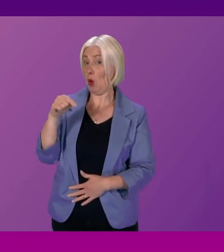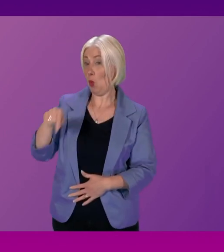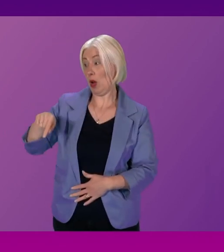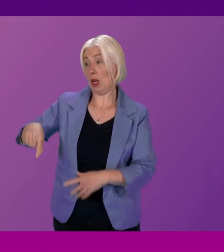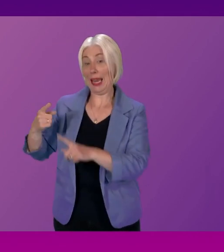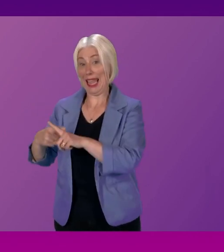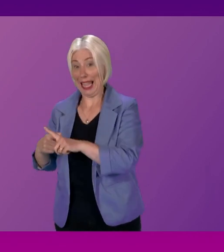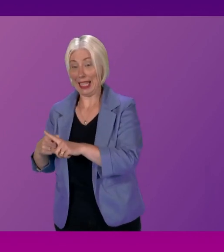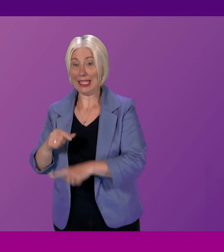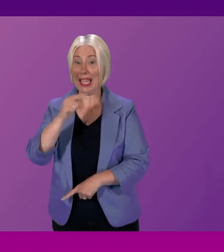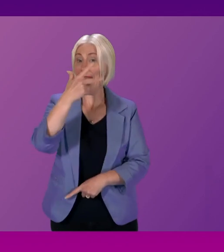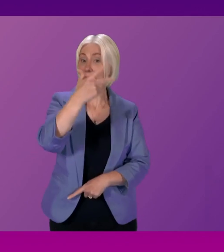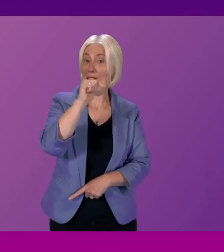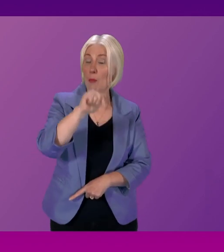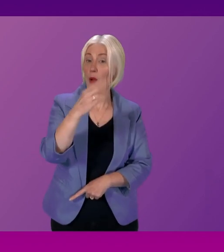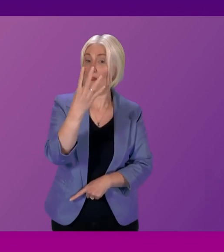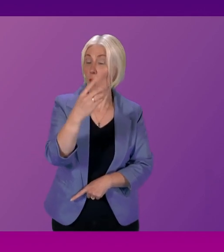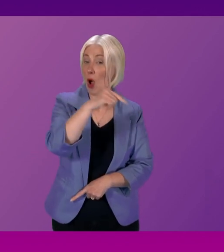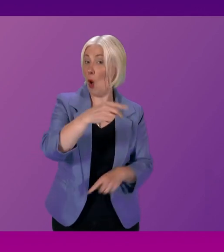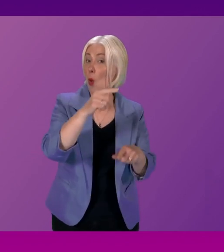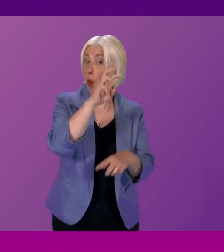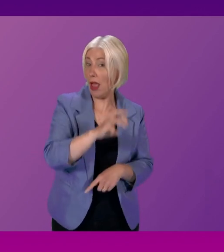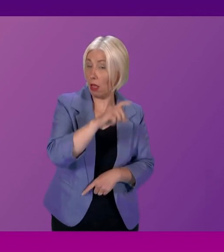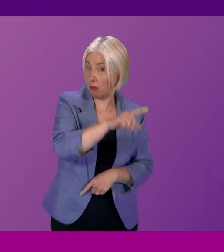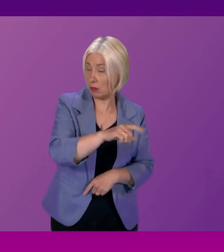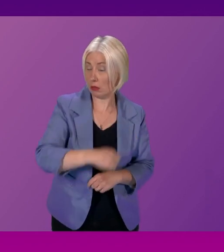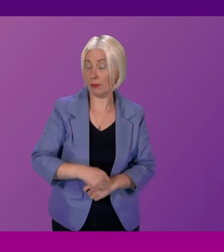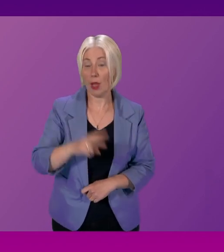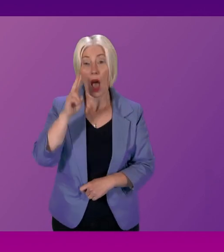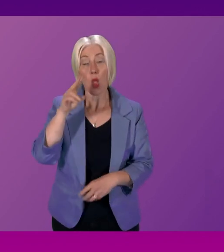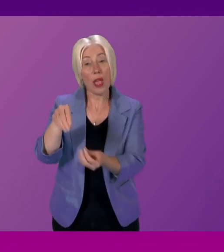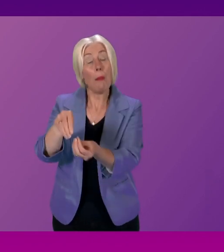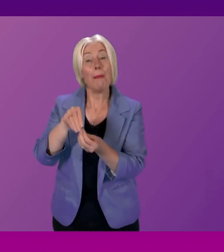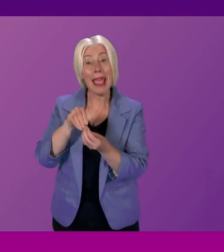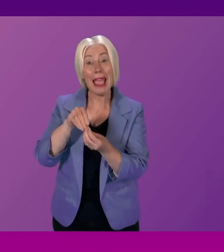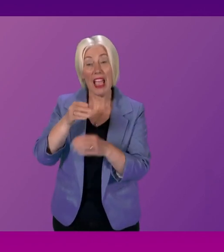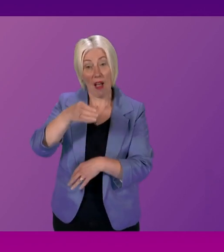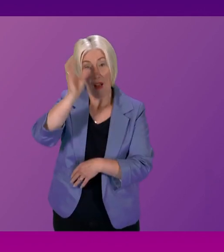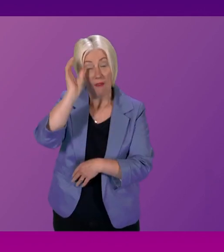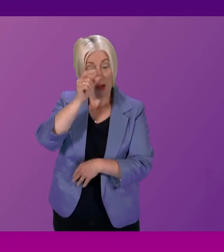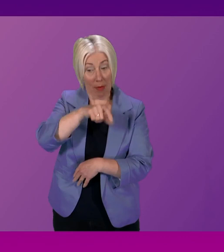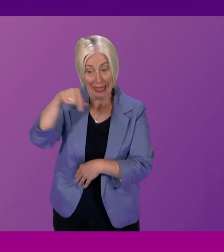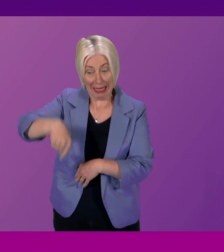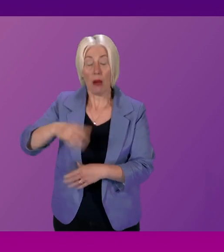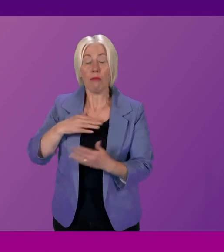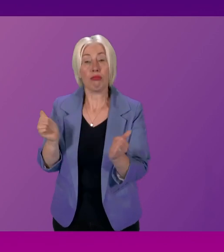in Wales. If I look at the pay, I'm pleased to say that firefighters accepted an improved two-year pay offer